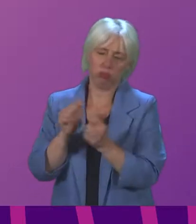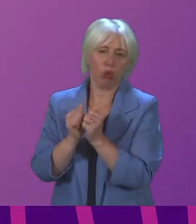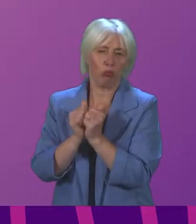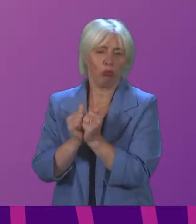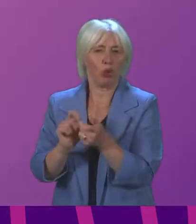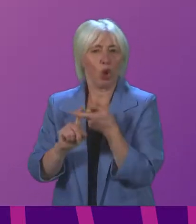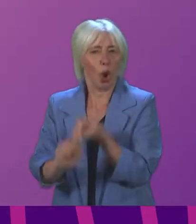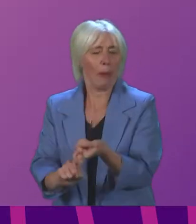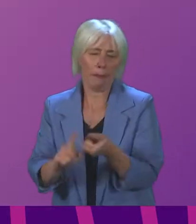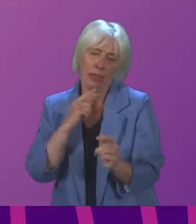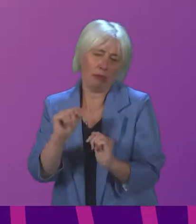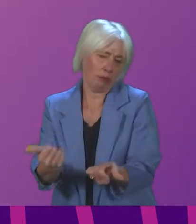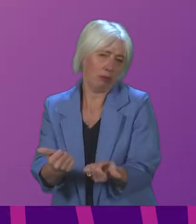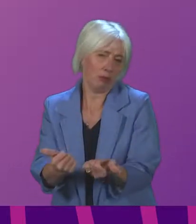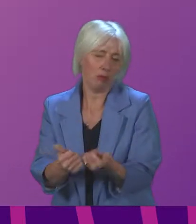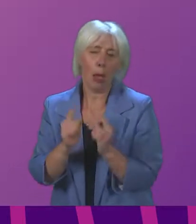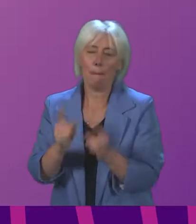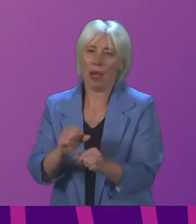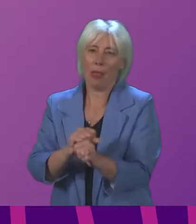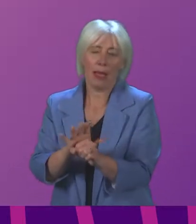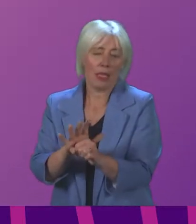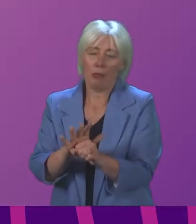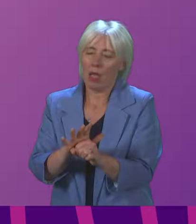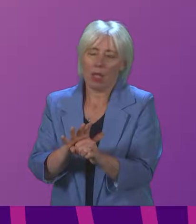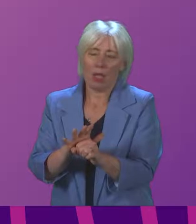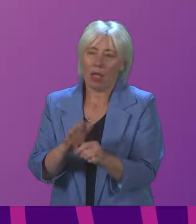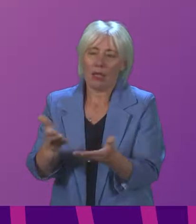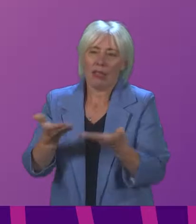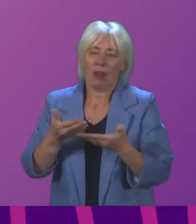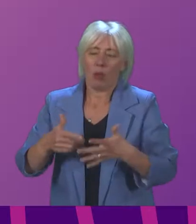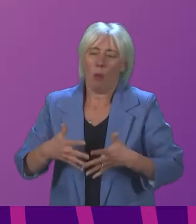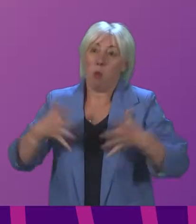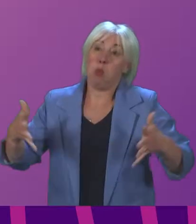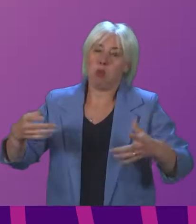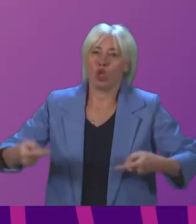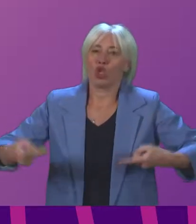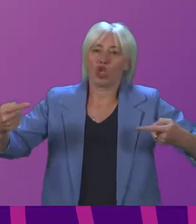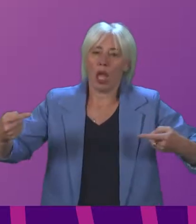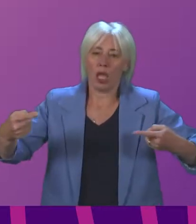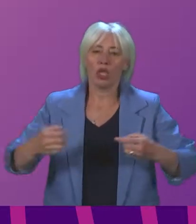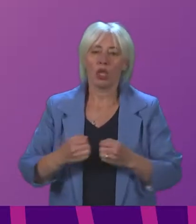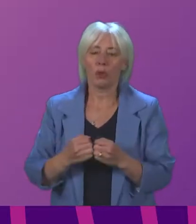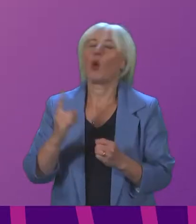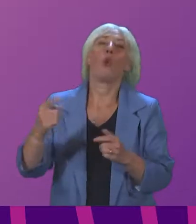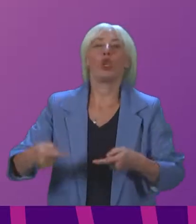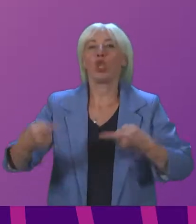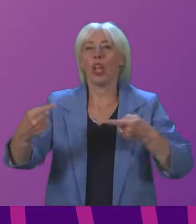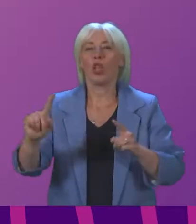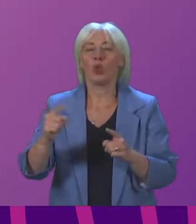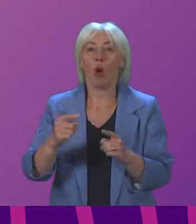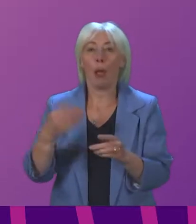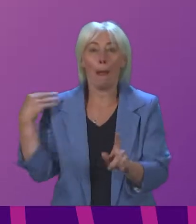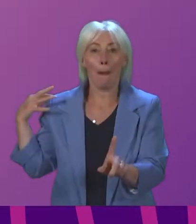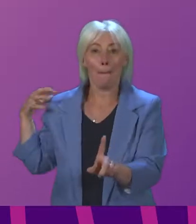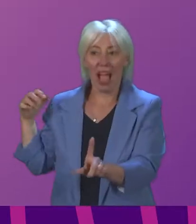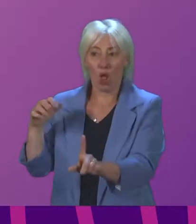acknowledge the pandemic has left our sector with massive challenges. One of the largest is the backlog of cases